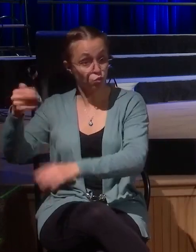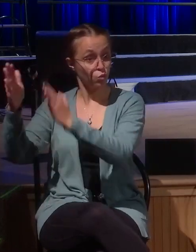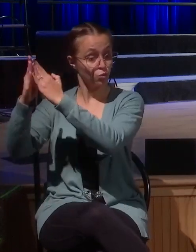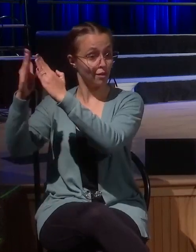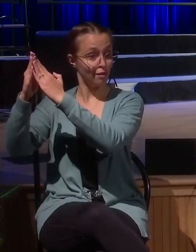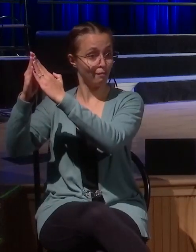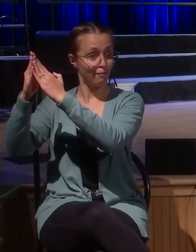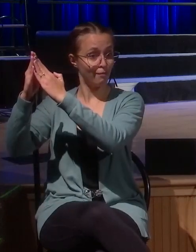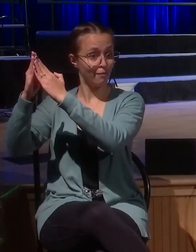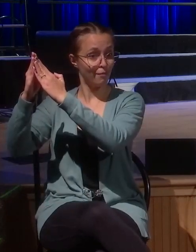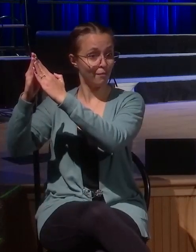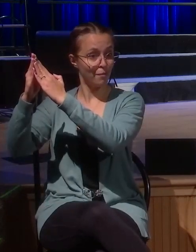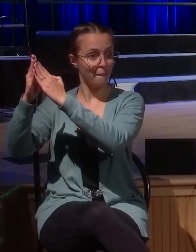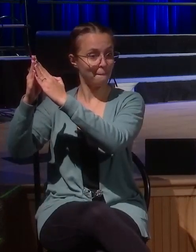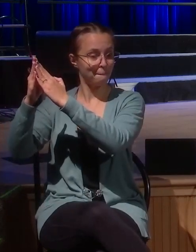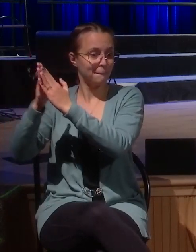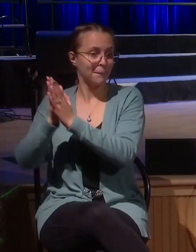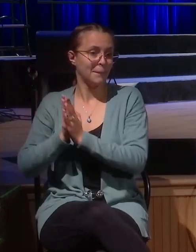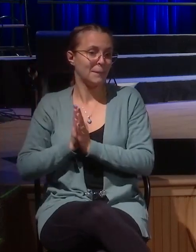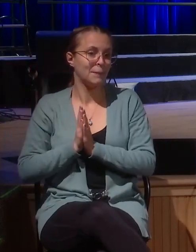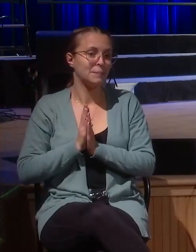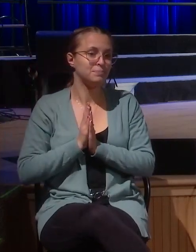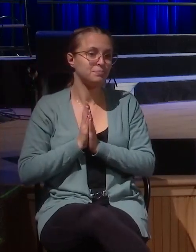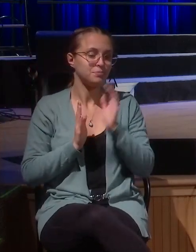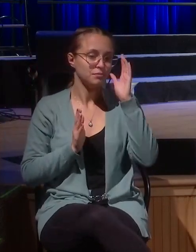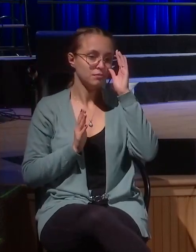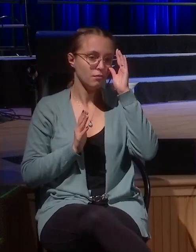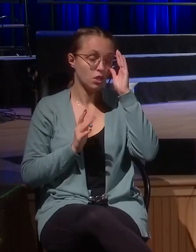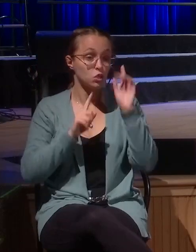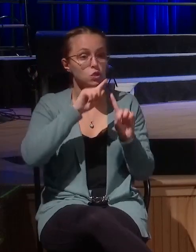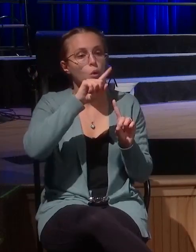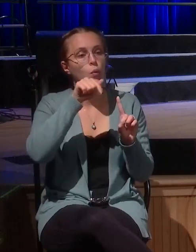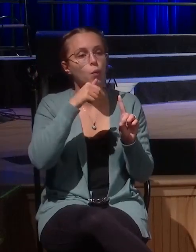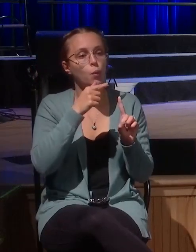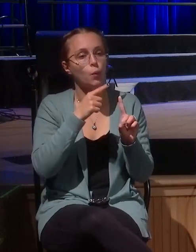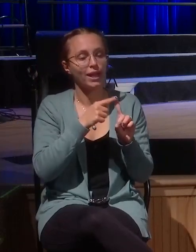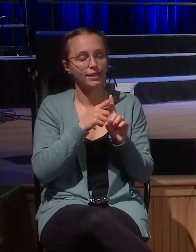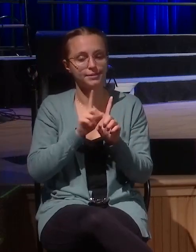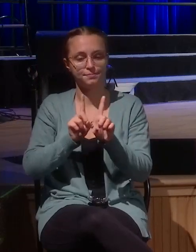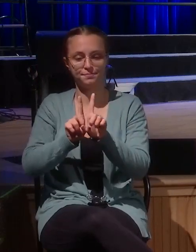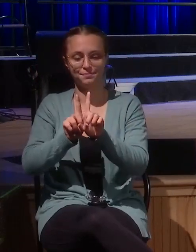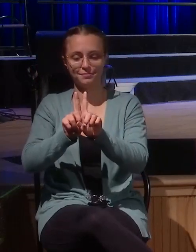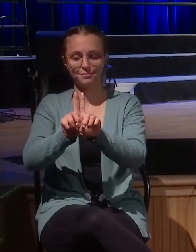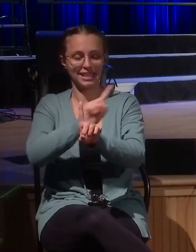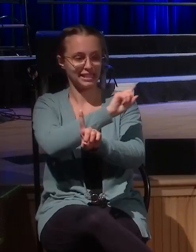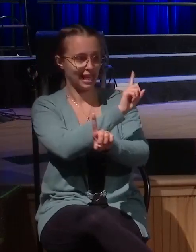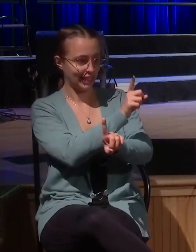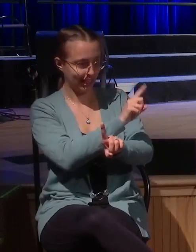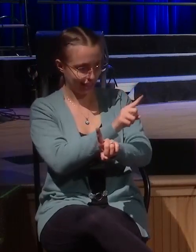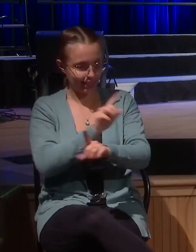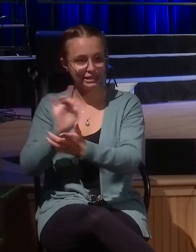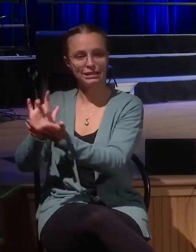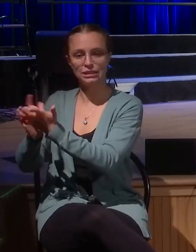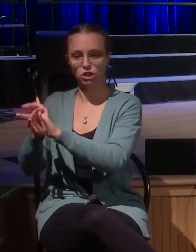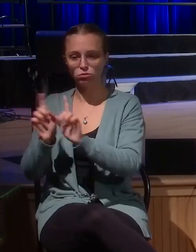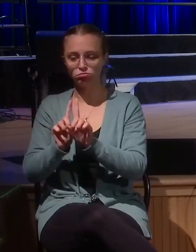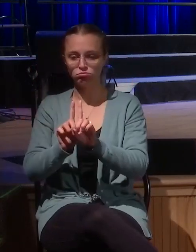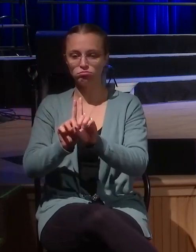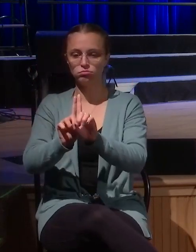When they get to the house, it doesn't say that Jesus said anything. He may have. Jesus may have said something.